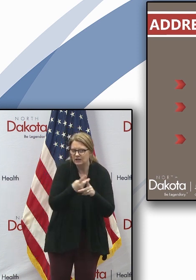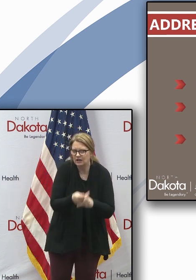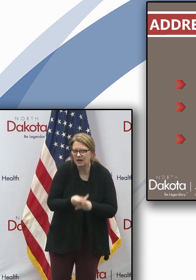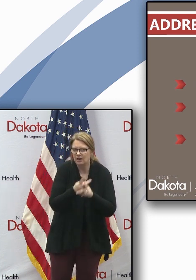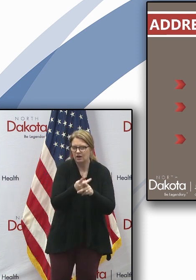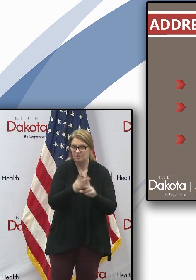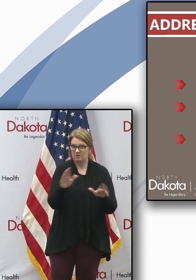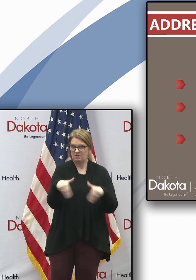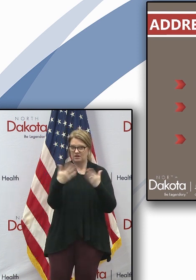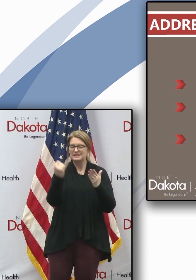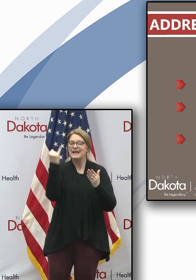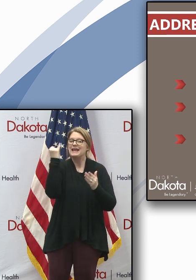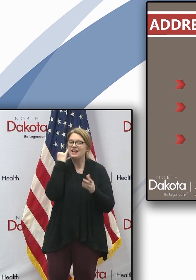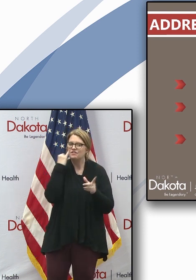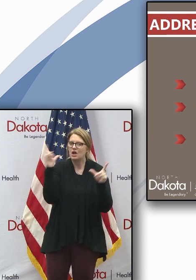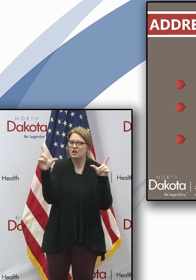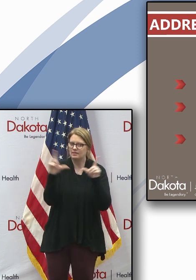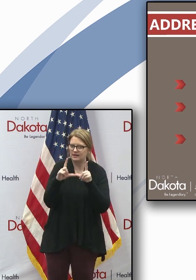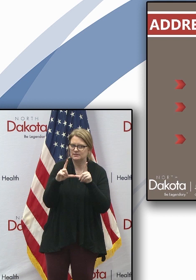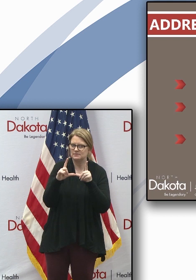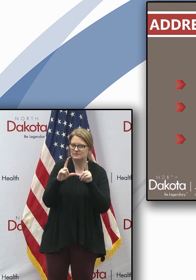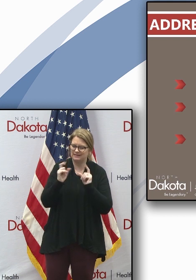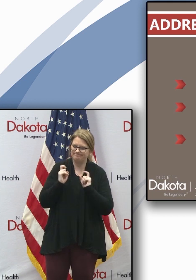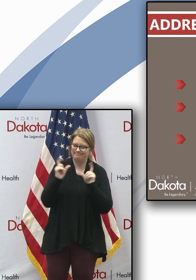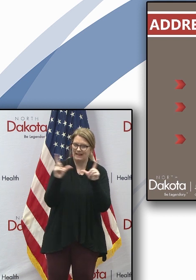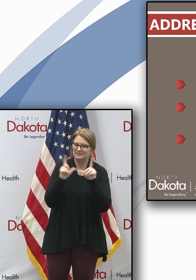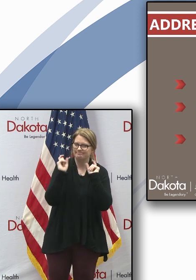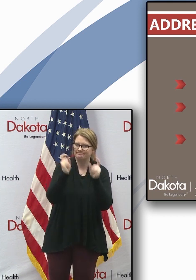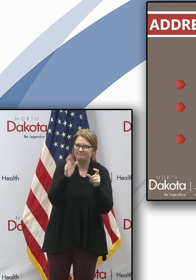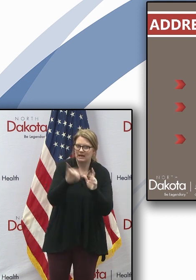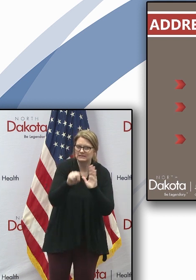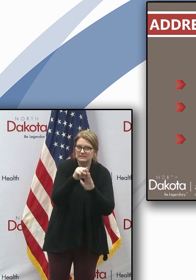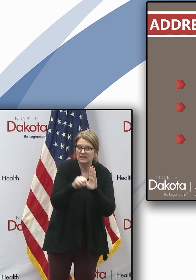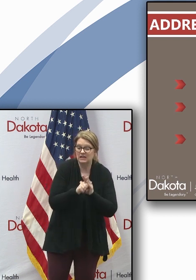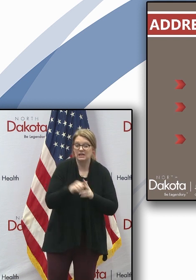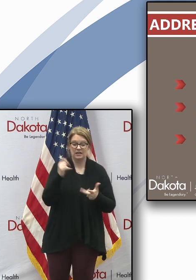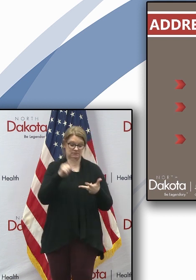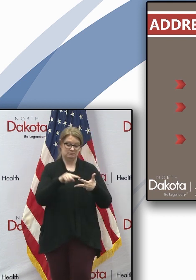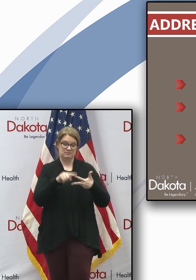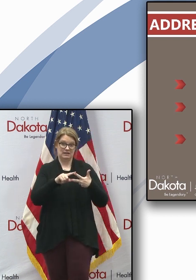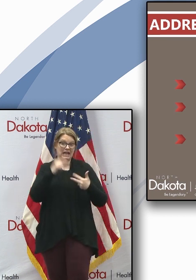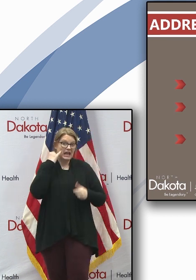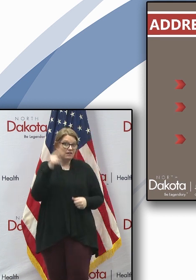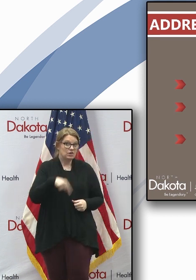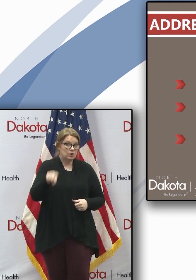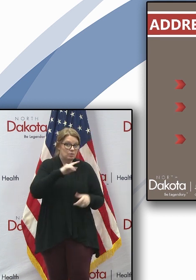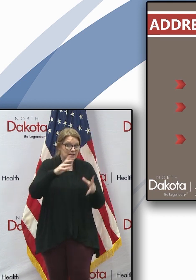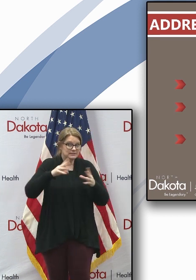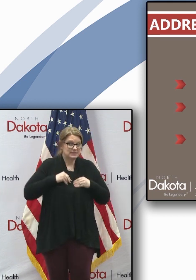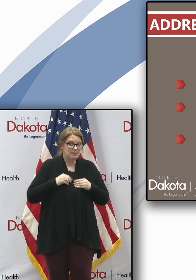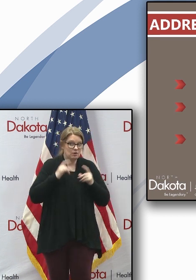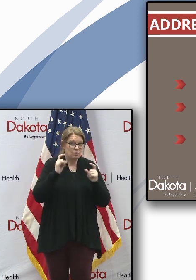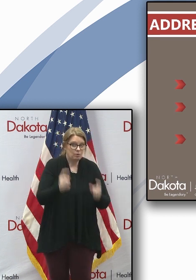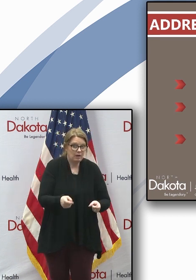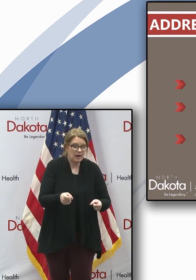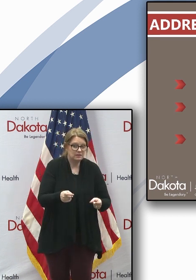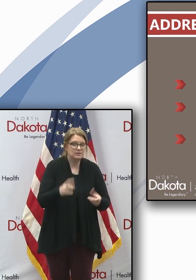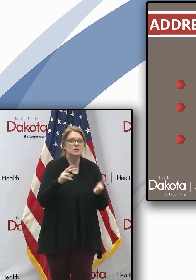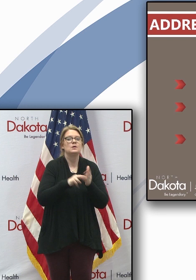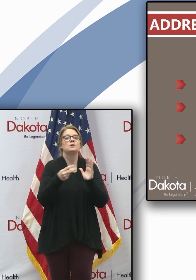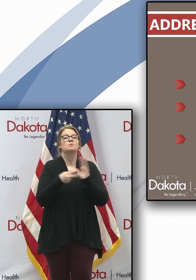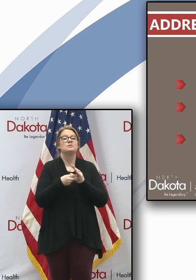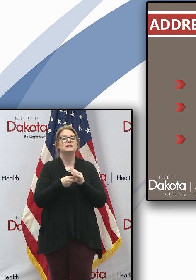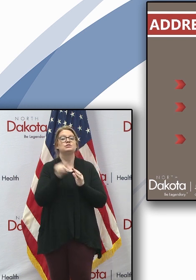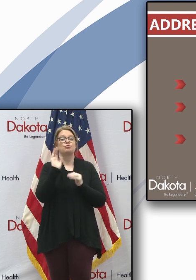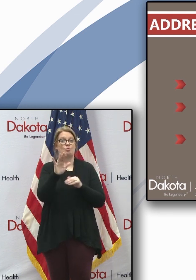by the state. Those who accept the grants must agree to prioritize children of health, safety and other lifeline